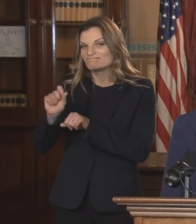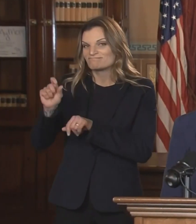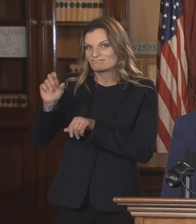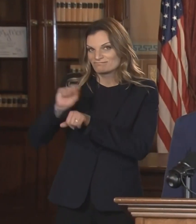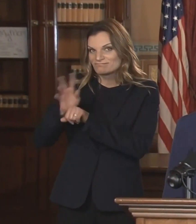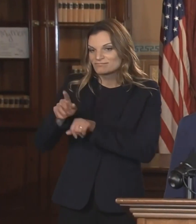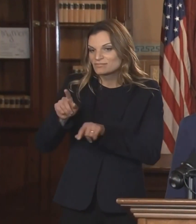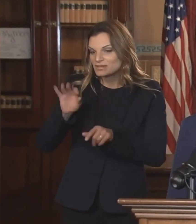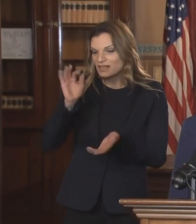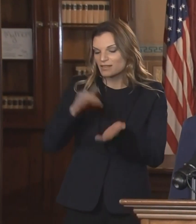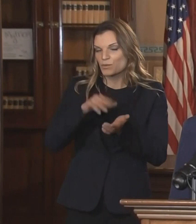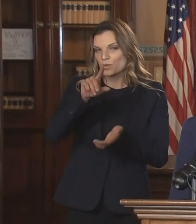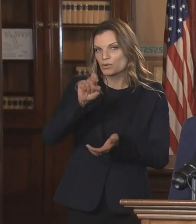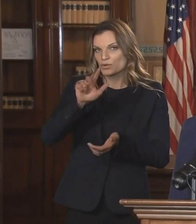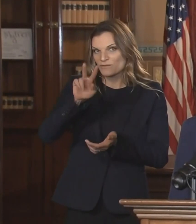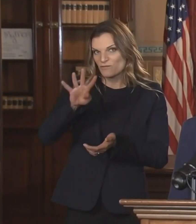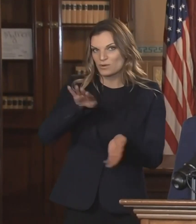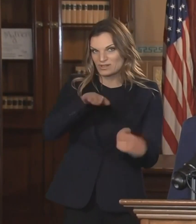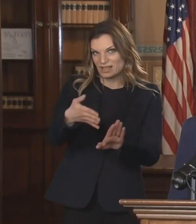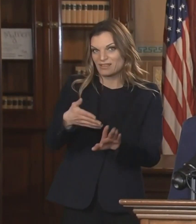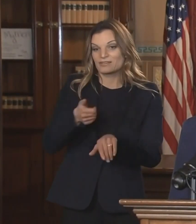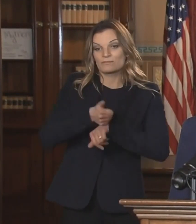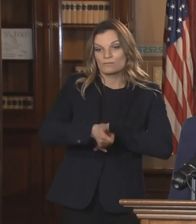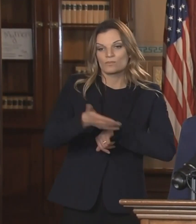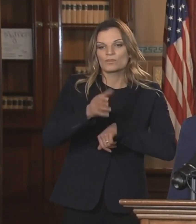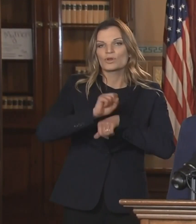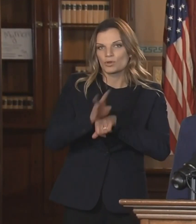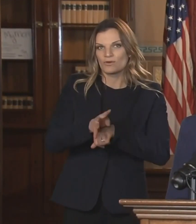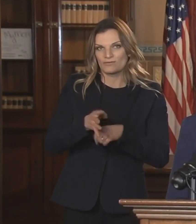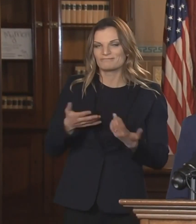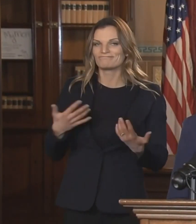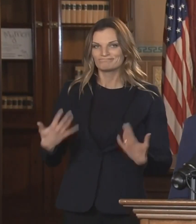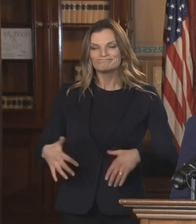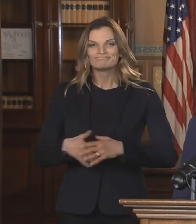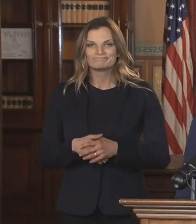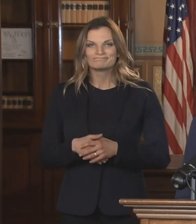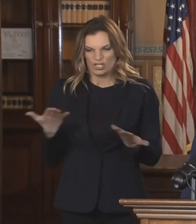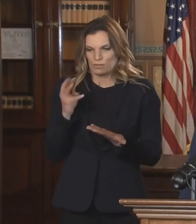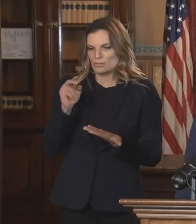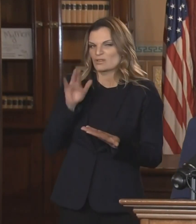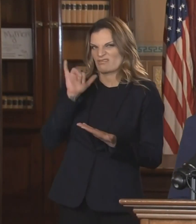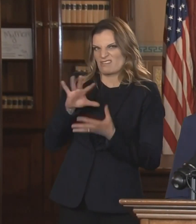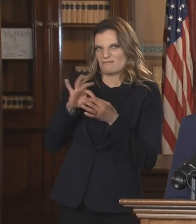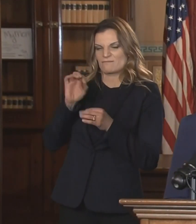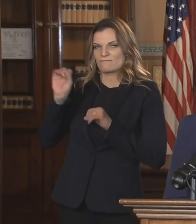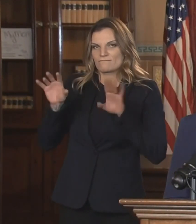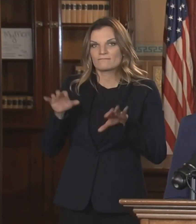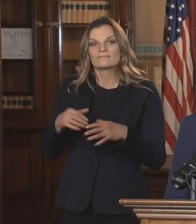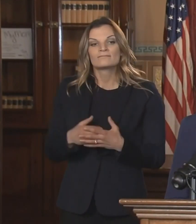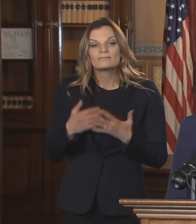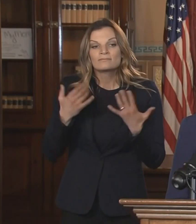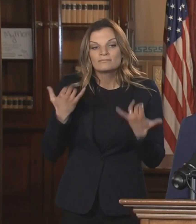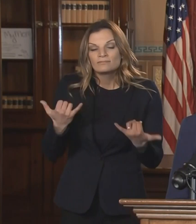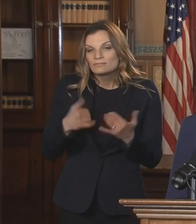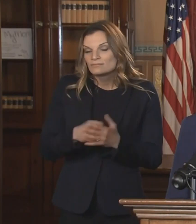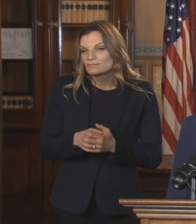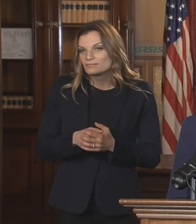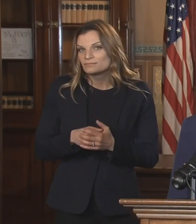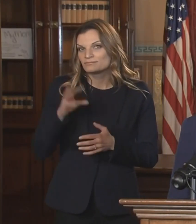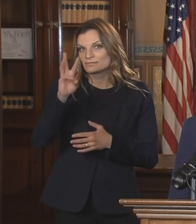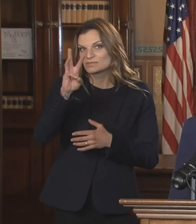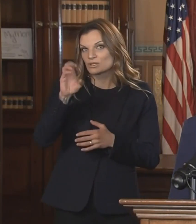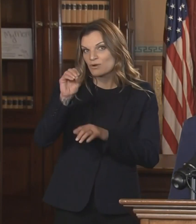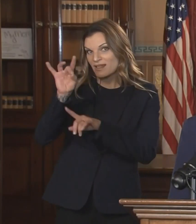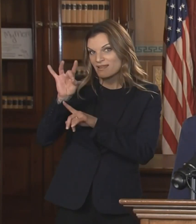,134 deaths due to COVID-19 in Michigan. Overall, our case rate is now at 608